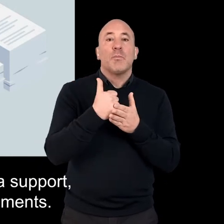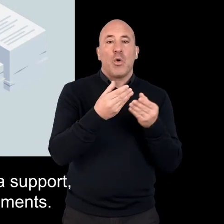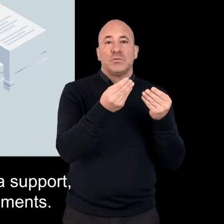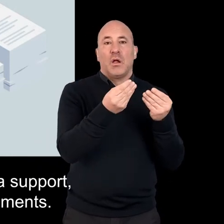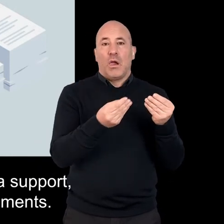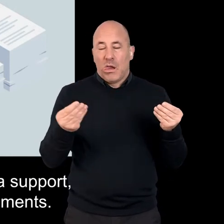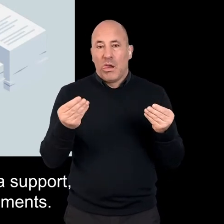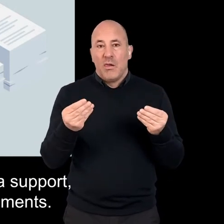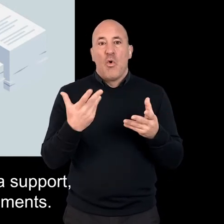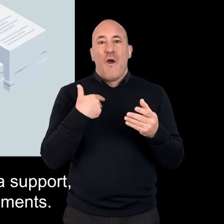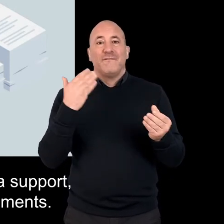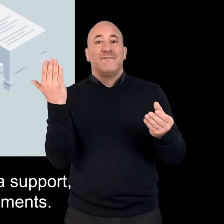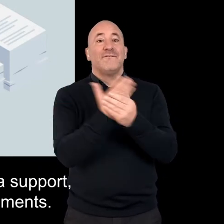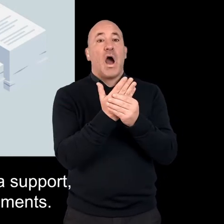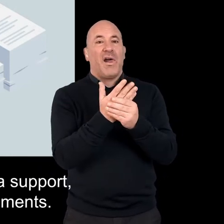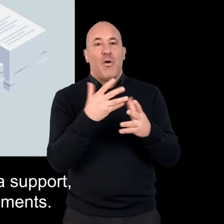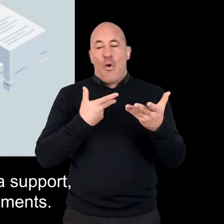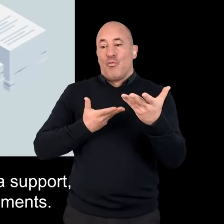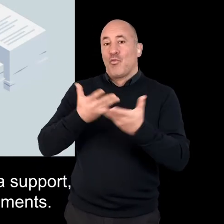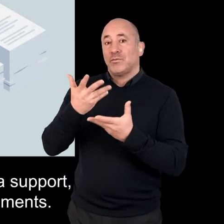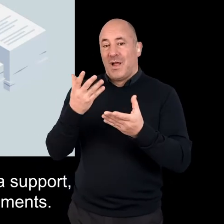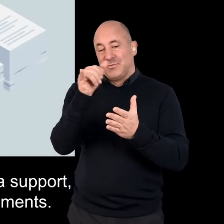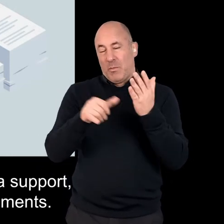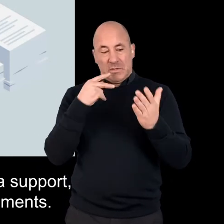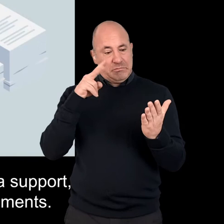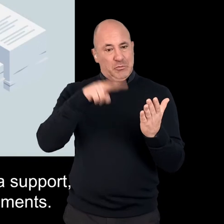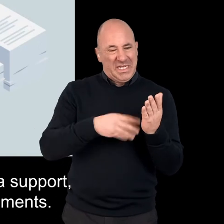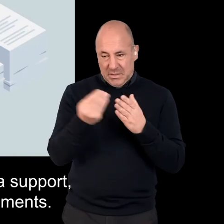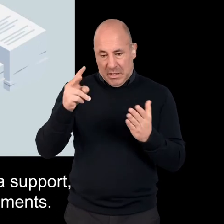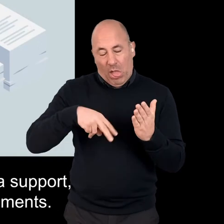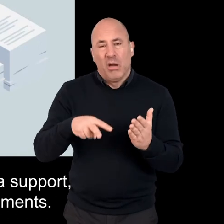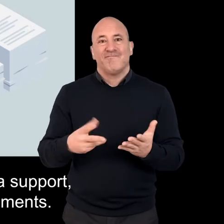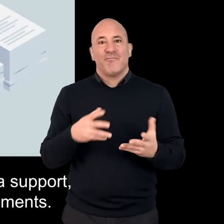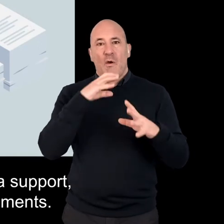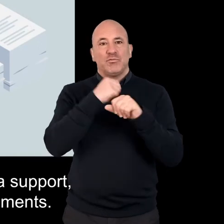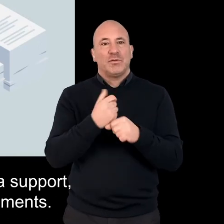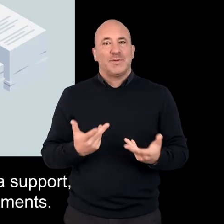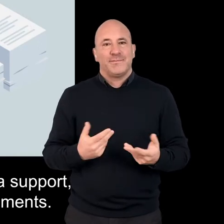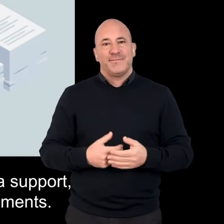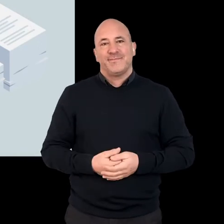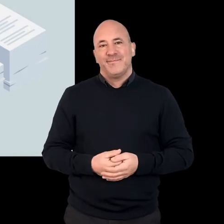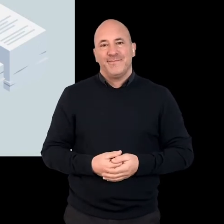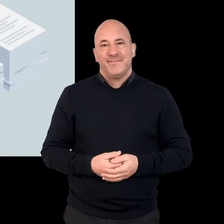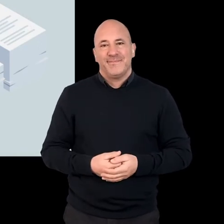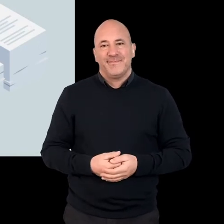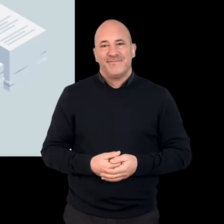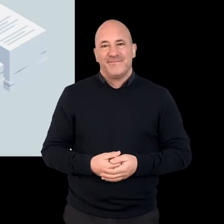extra support to consult or to file hardcopy documents.